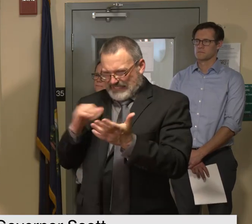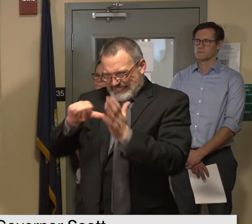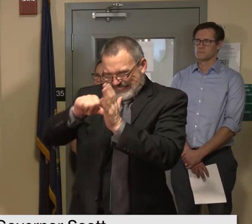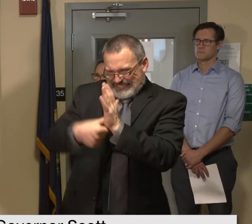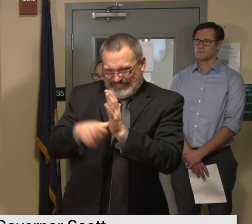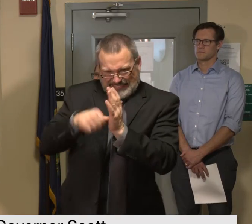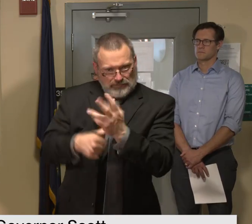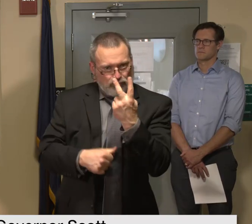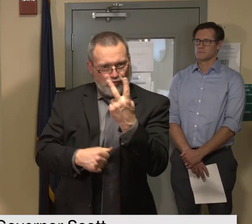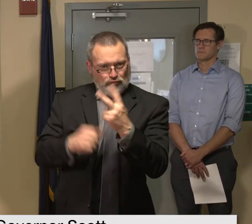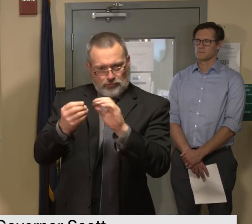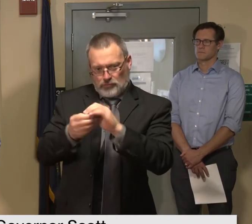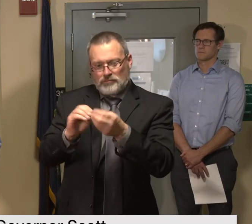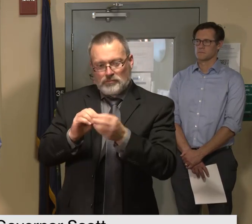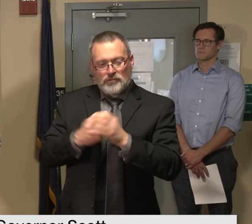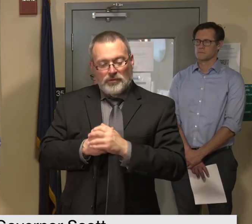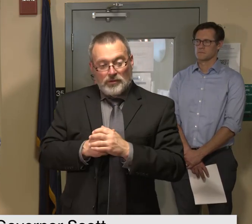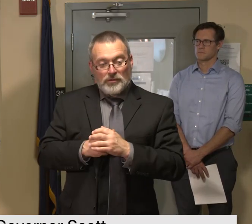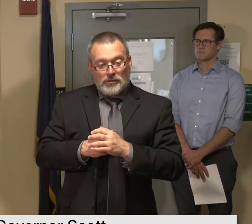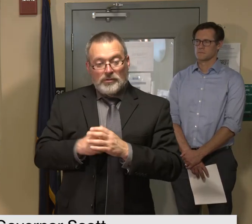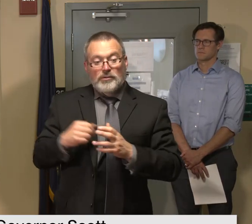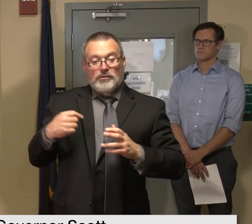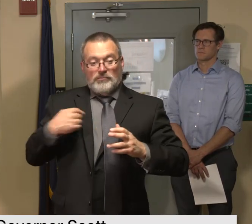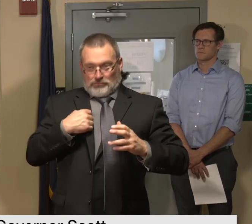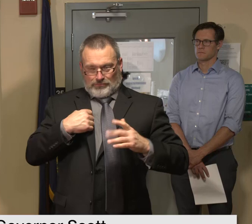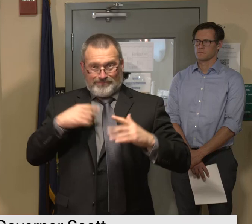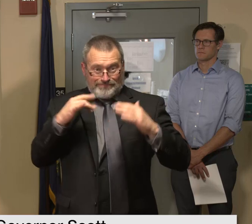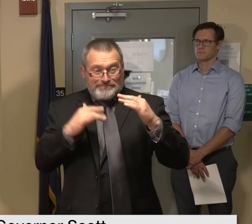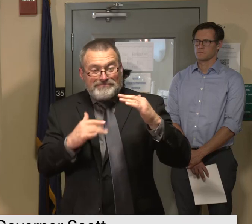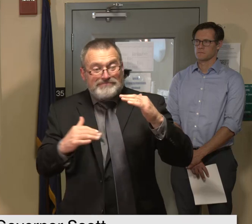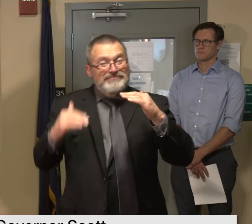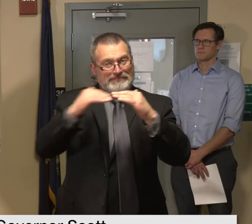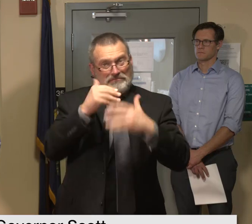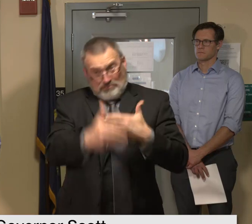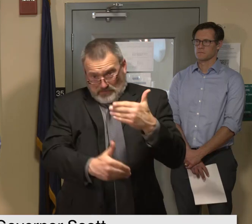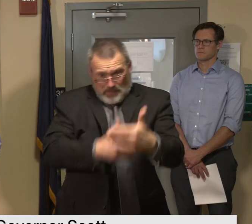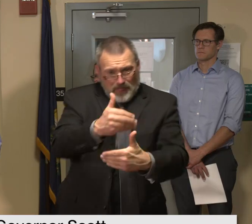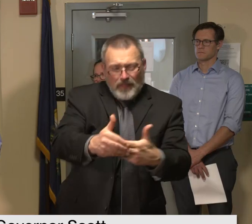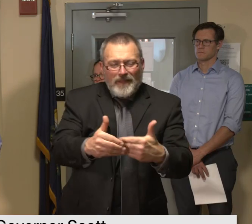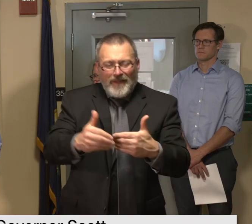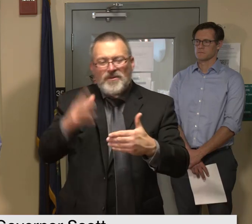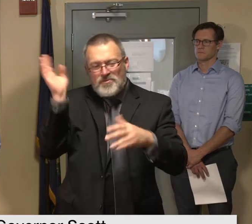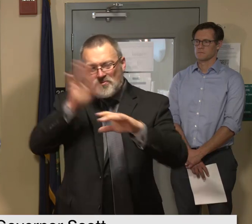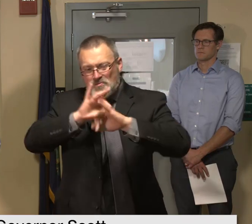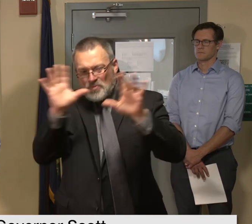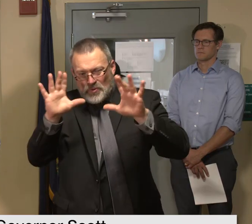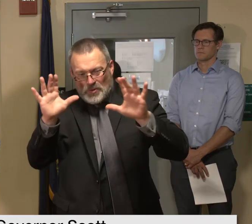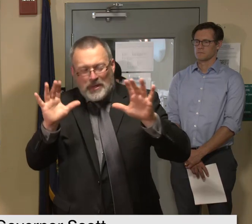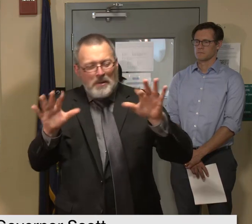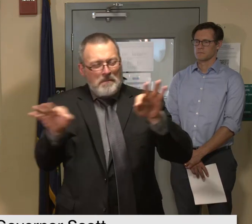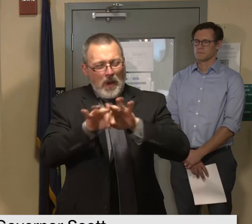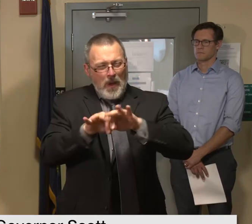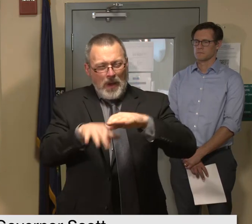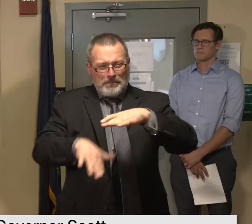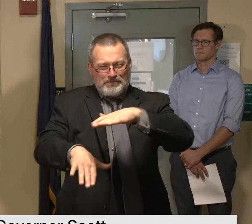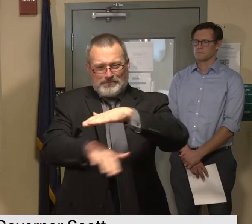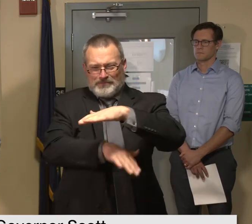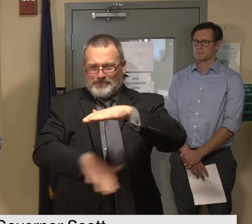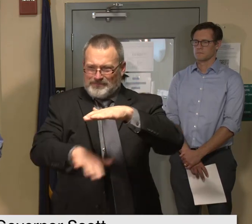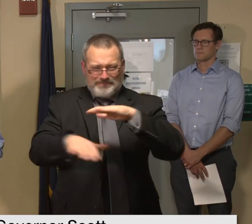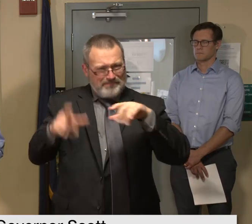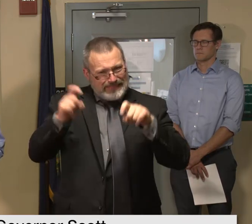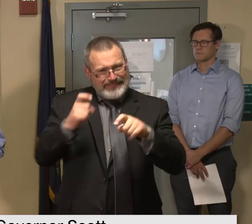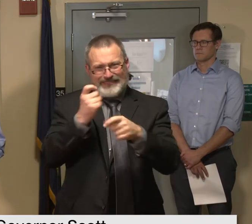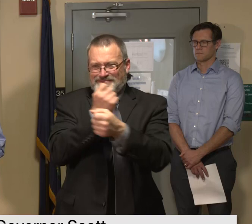work towards recovering from this disaster i want to share some very basic guidance to stay as safe and healthy as